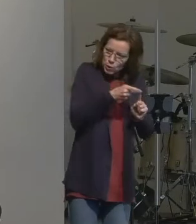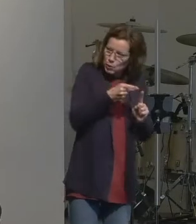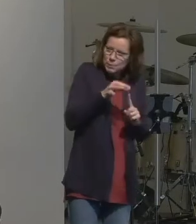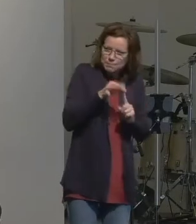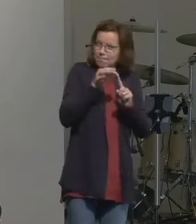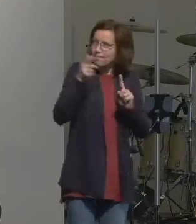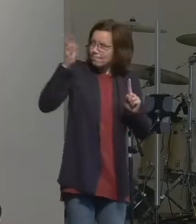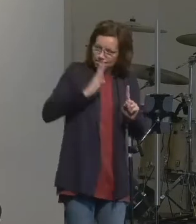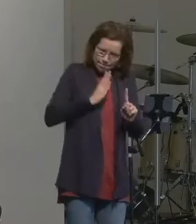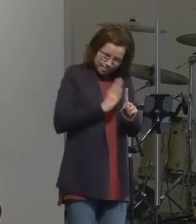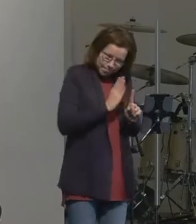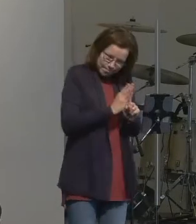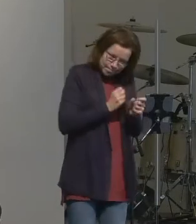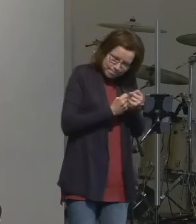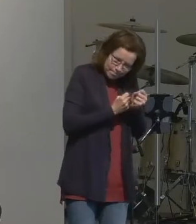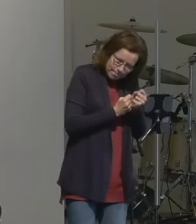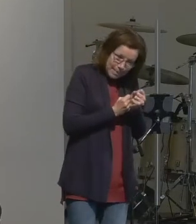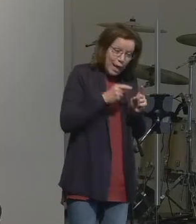you can bring life